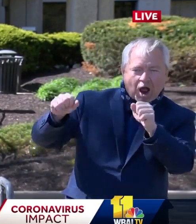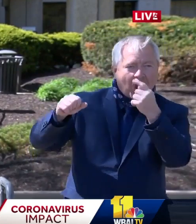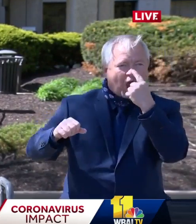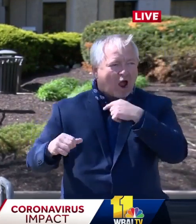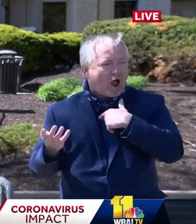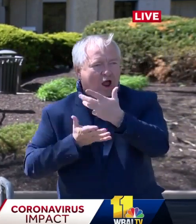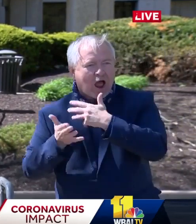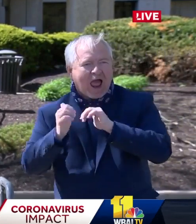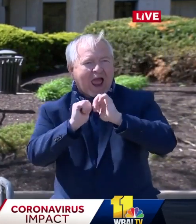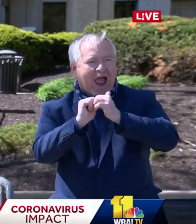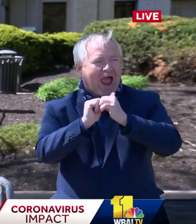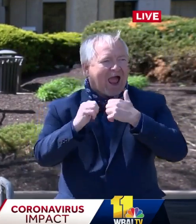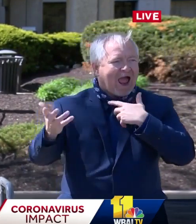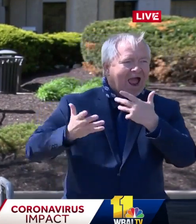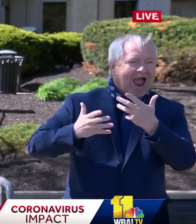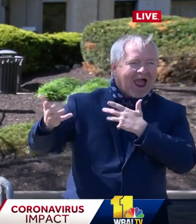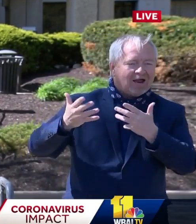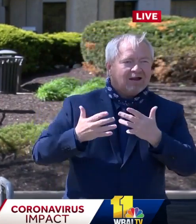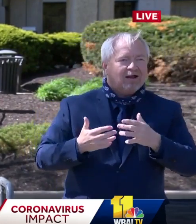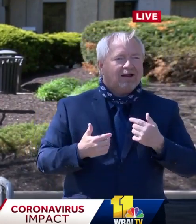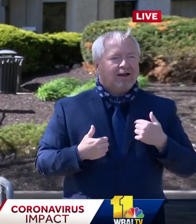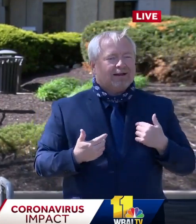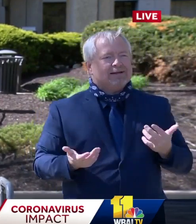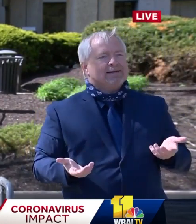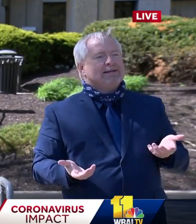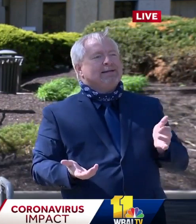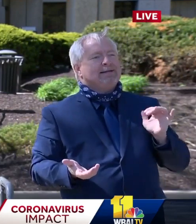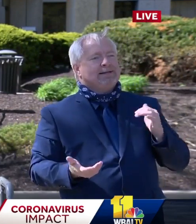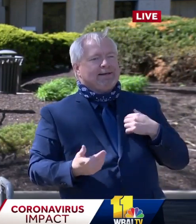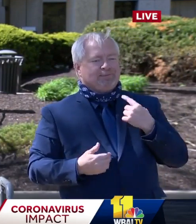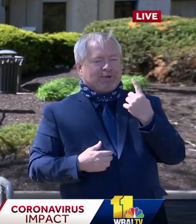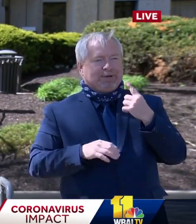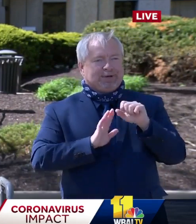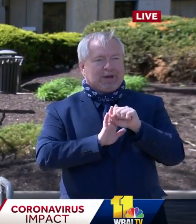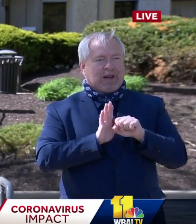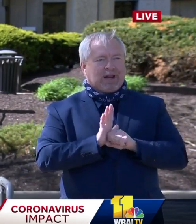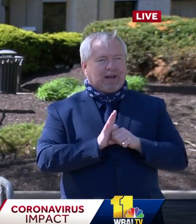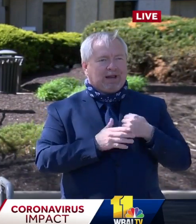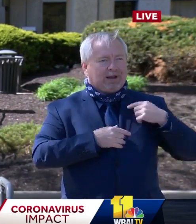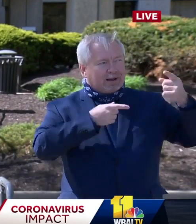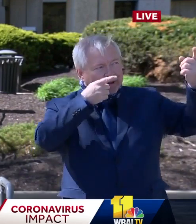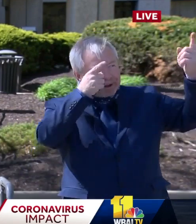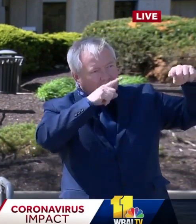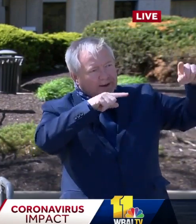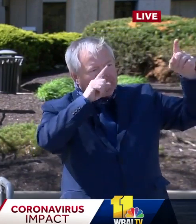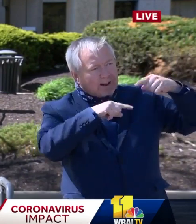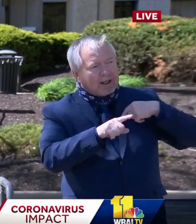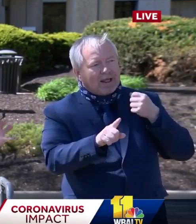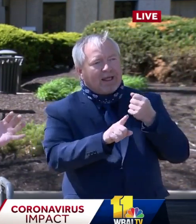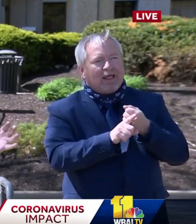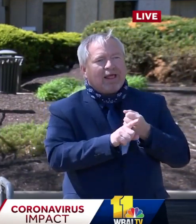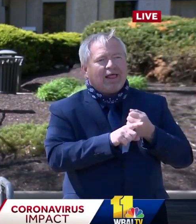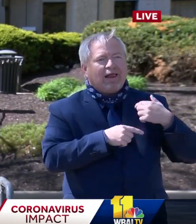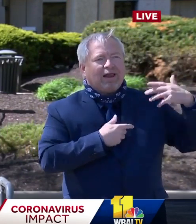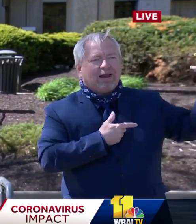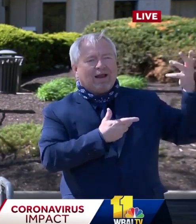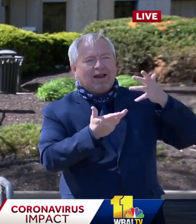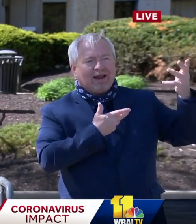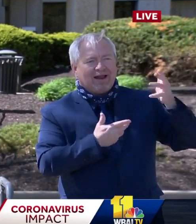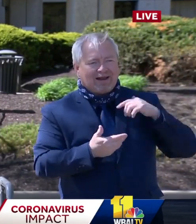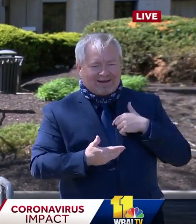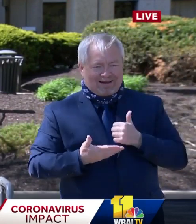I'm not sure what the answer to that question is, because I think we're the only state that Korea had made an agreement with. But we're going to try to help all of our everybody